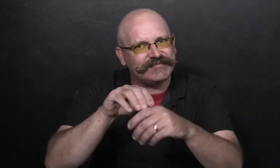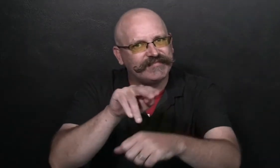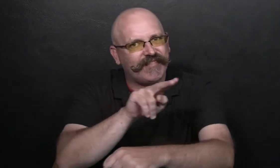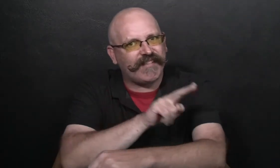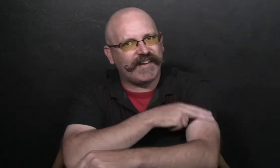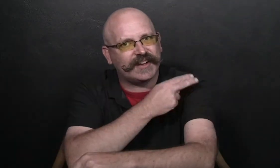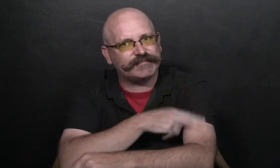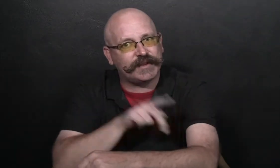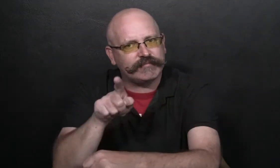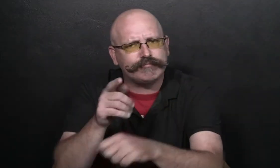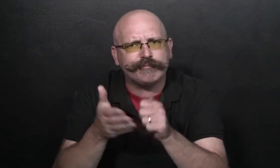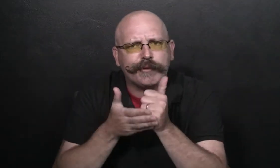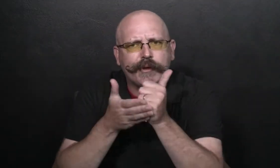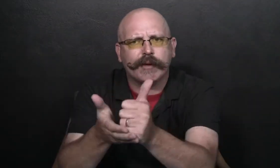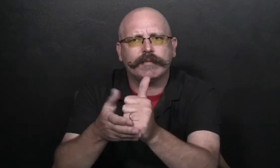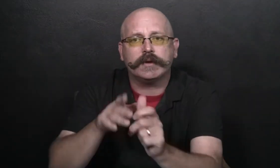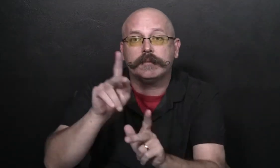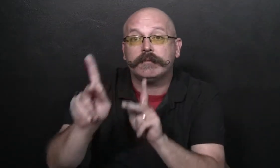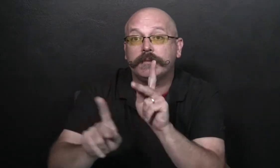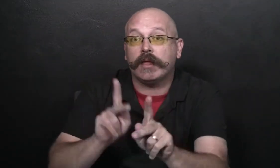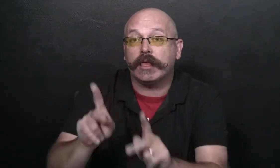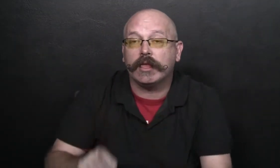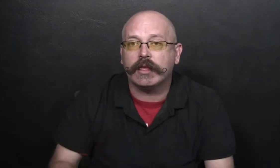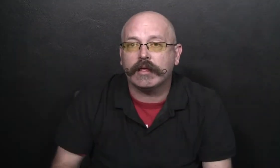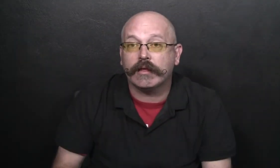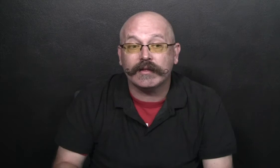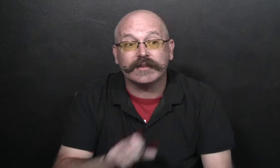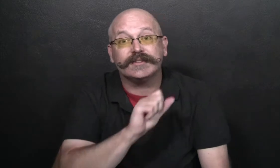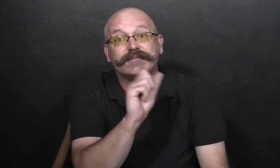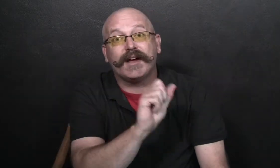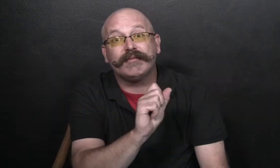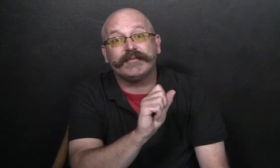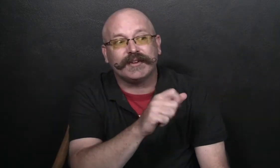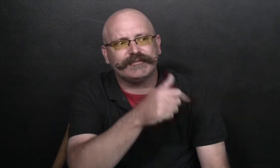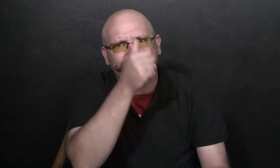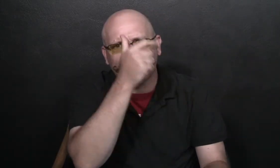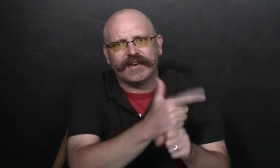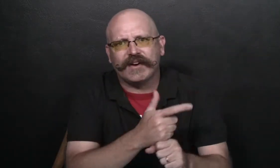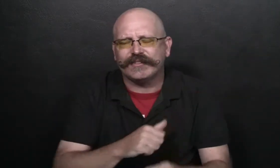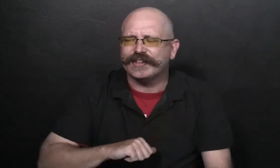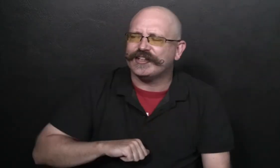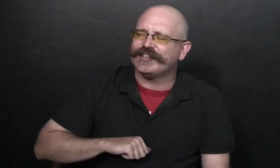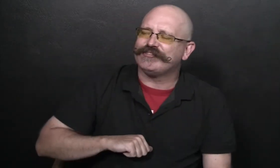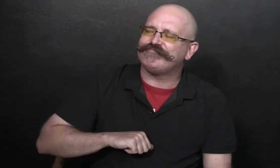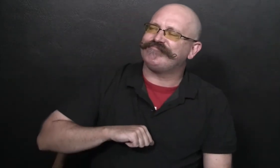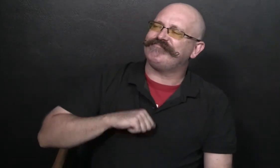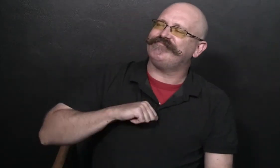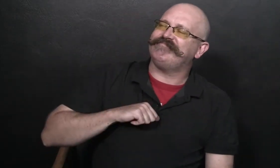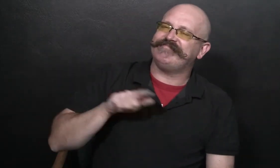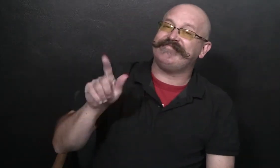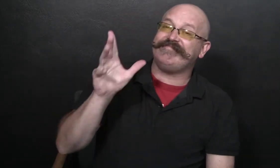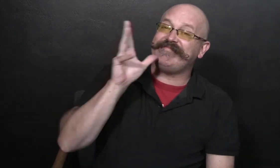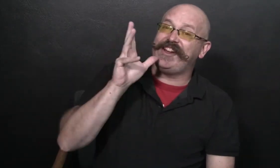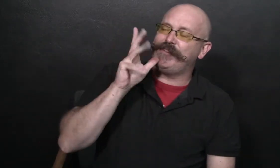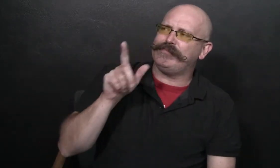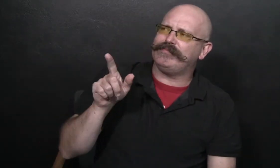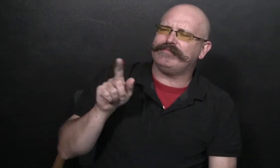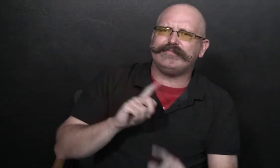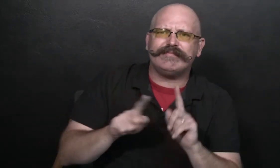Sam's mom worked in a hospital caring for people who needed help. They were proud of the work she did, but they